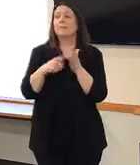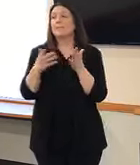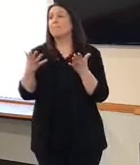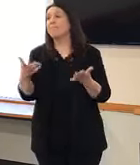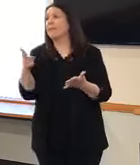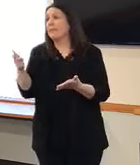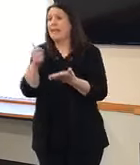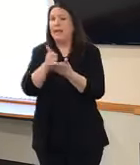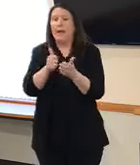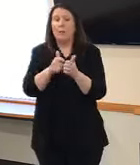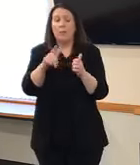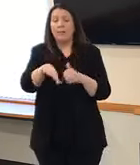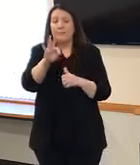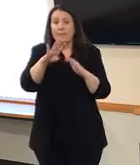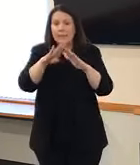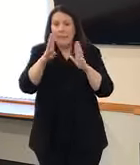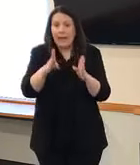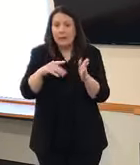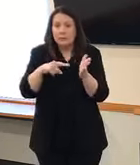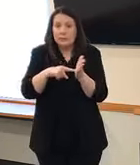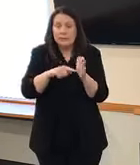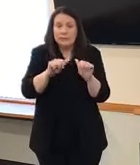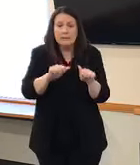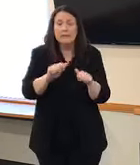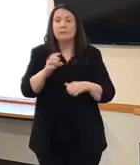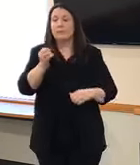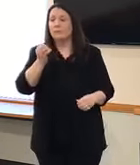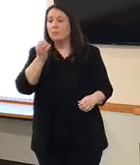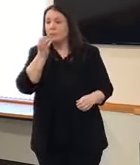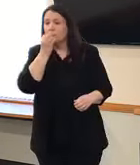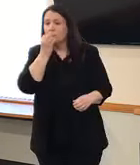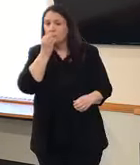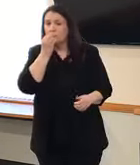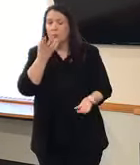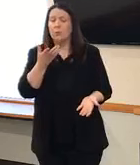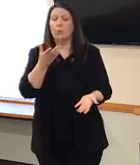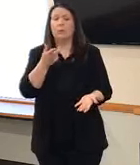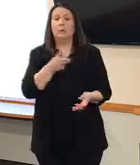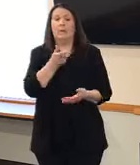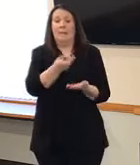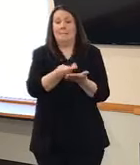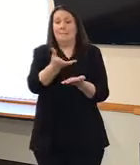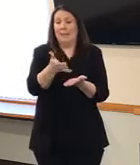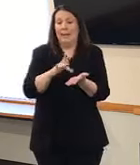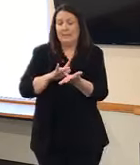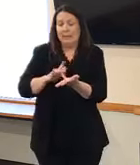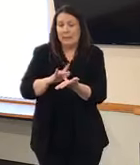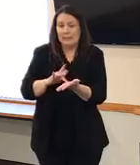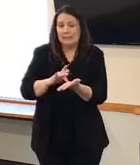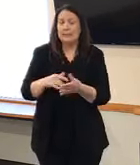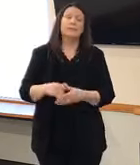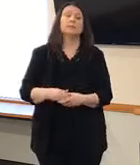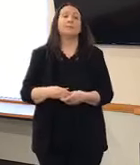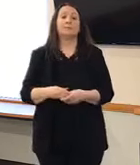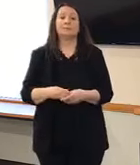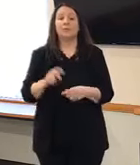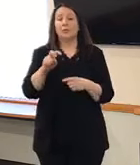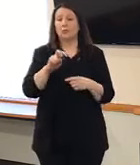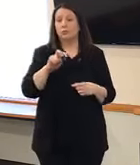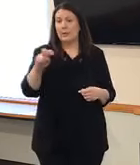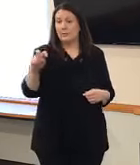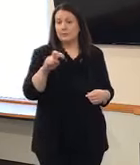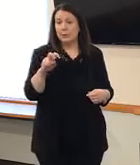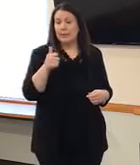help with housing, food, food, acquiring their medications, transportation